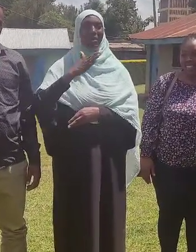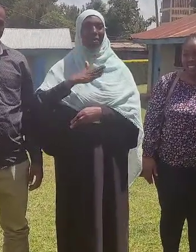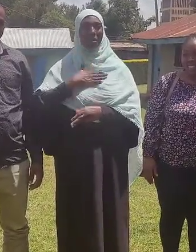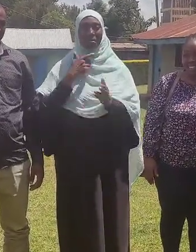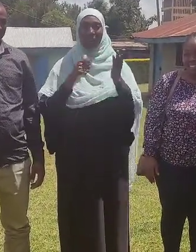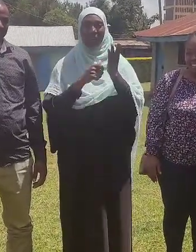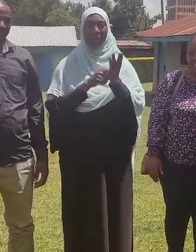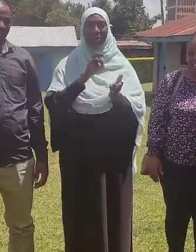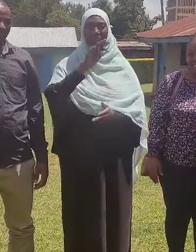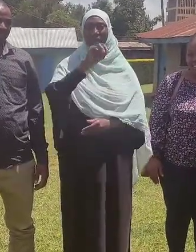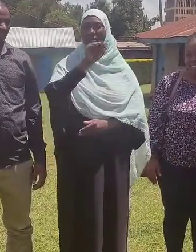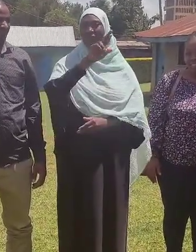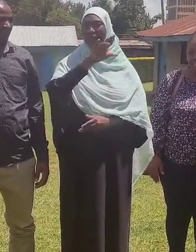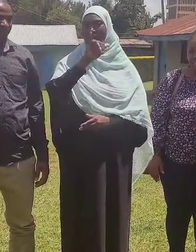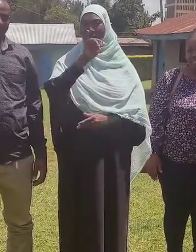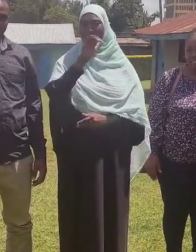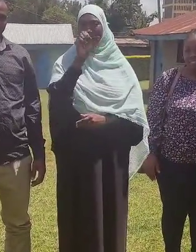My name is Mary Sifuna.